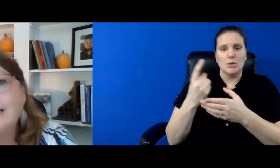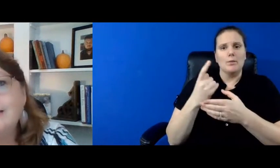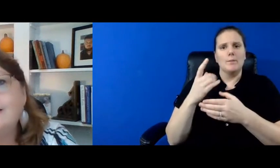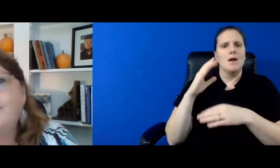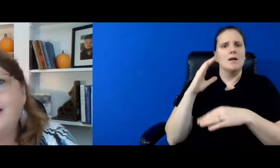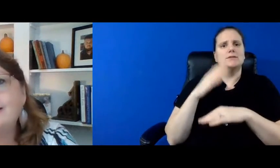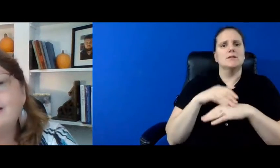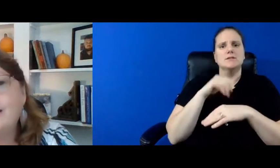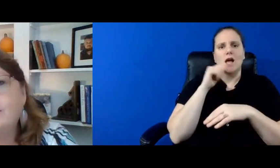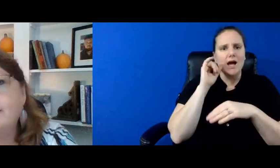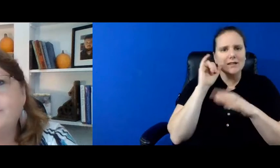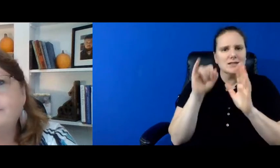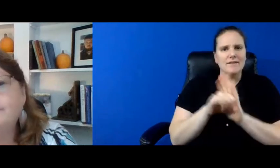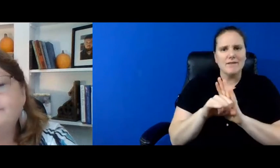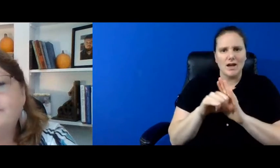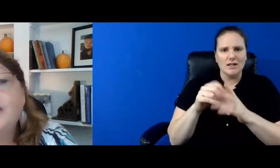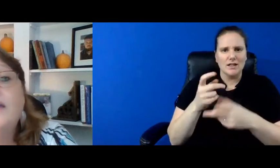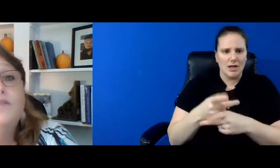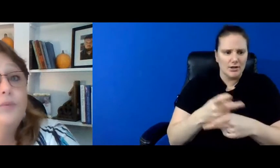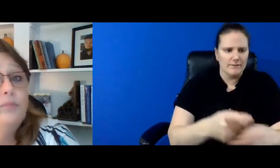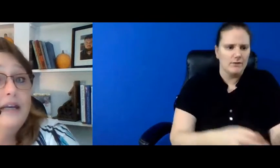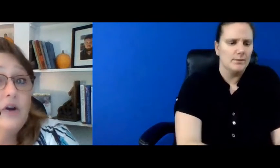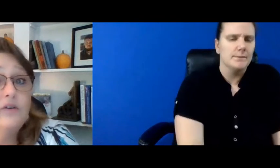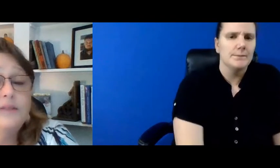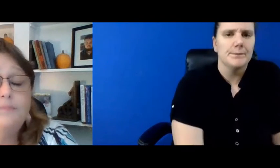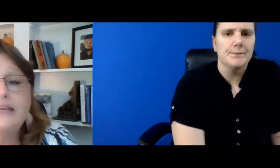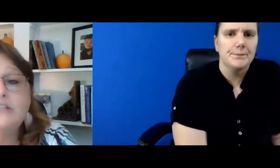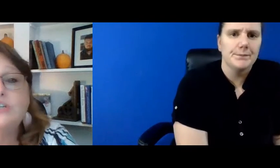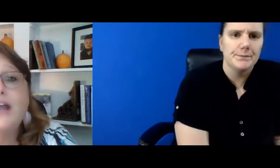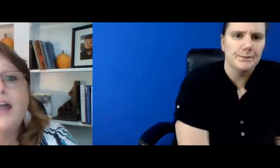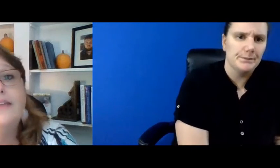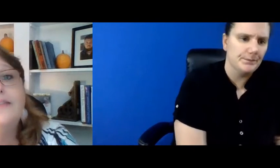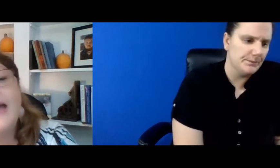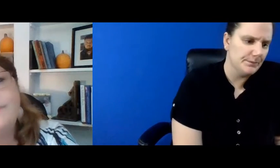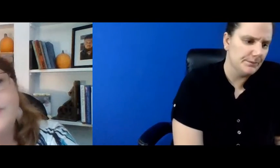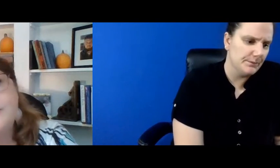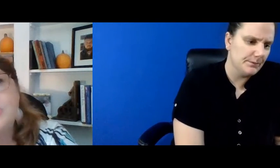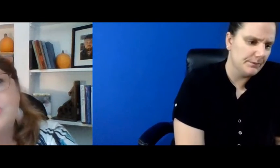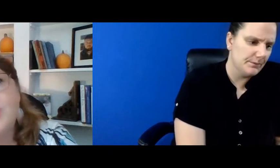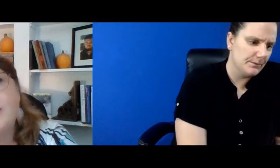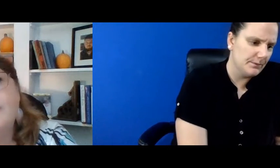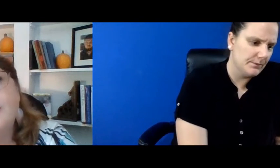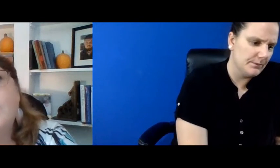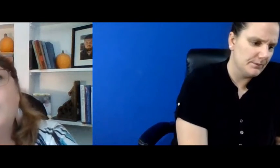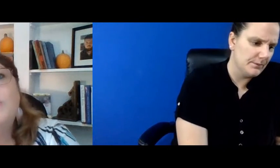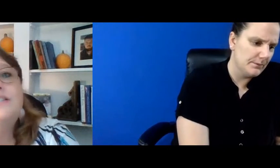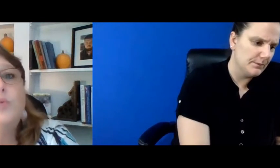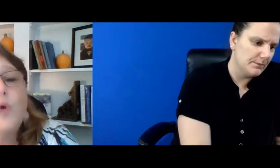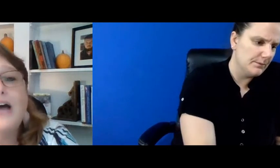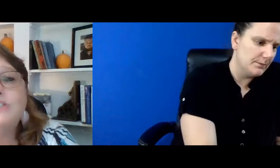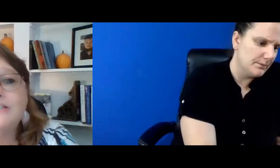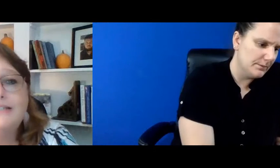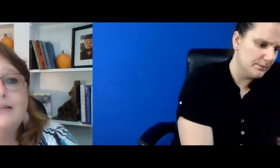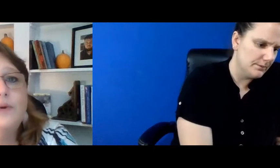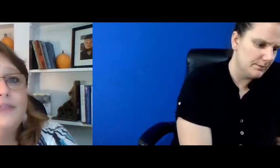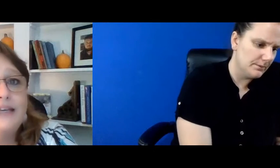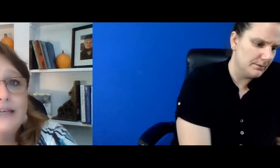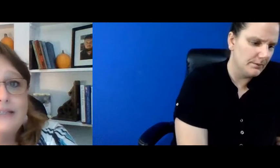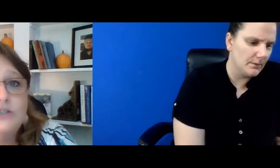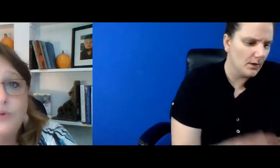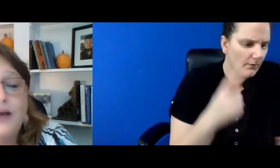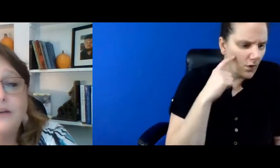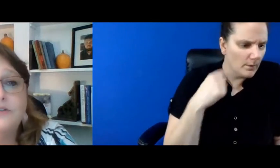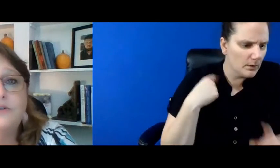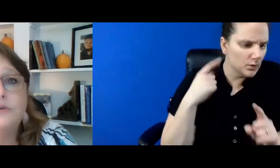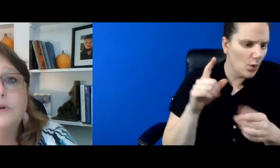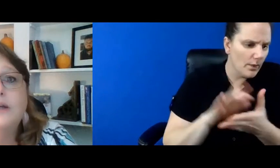would not identify as a caregiver for me to go to the beach and then that person's job was to watch and see what the